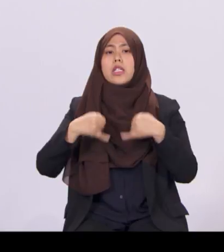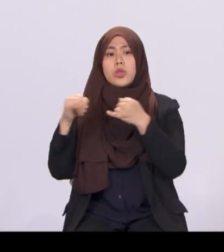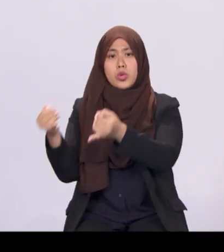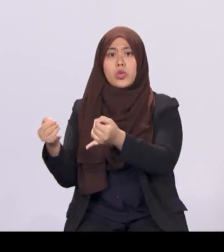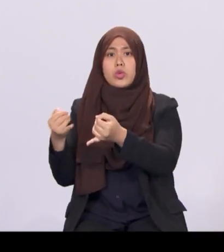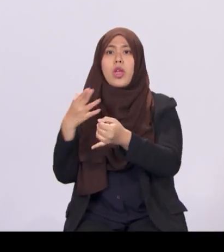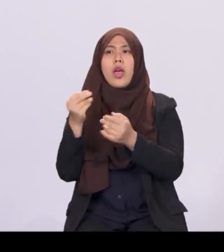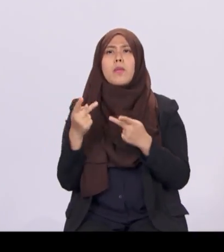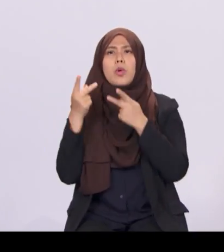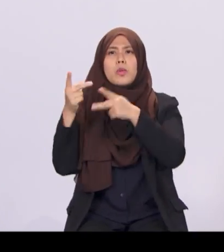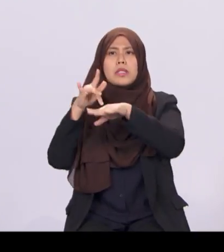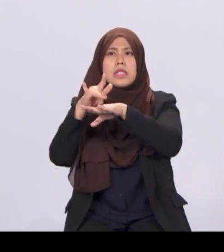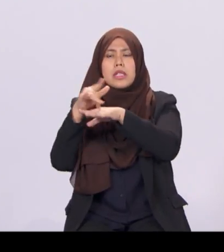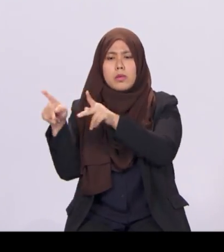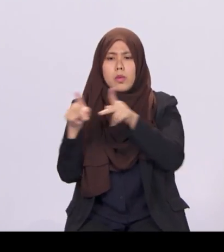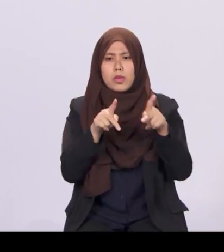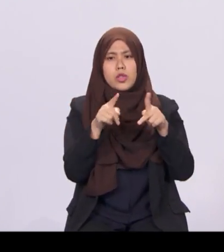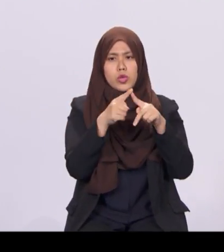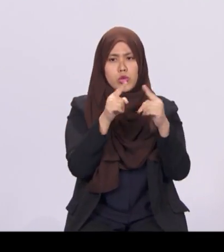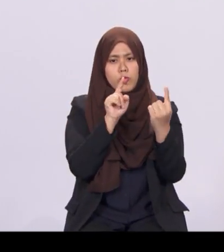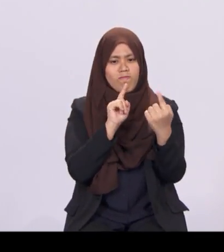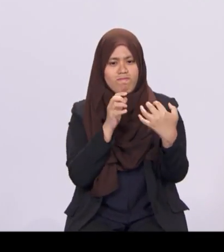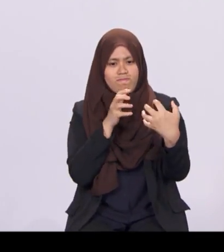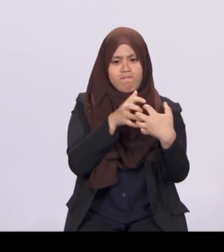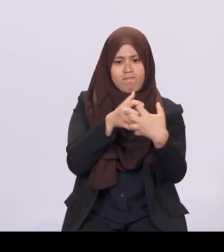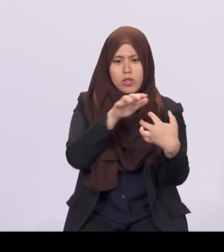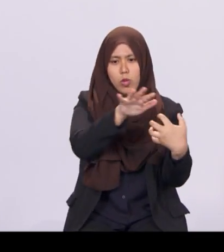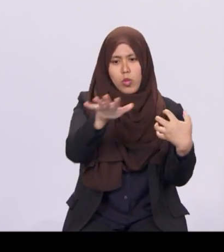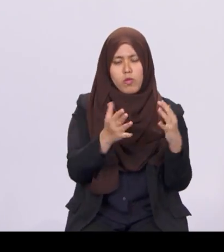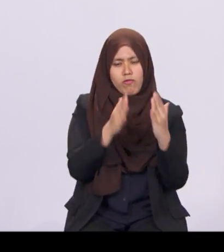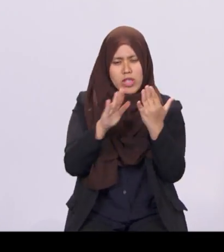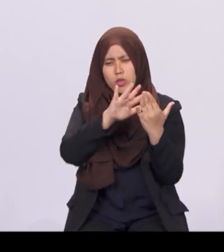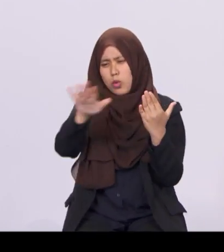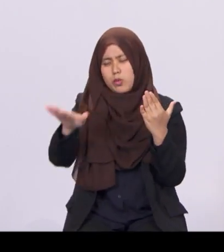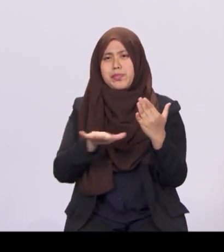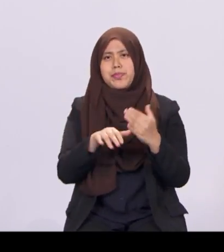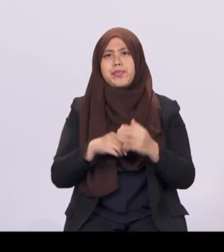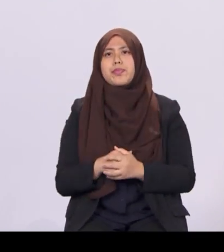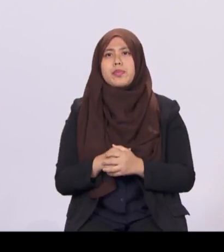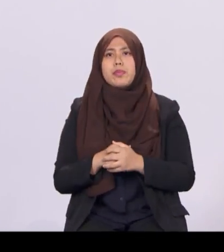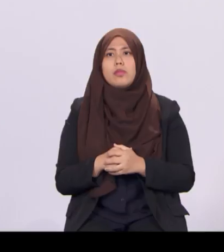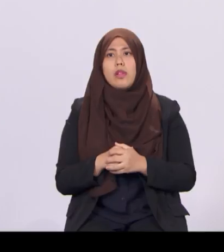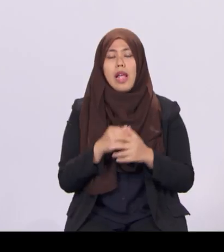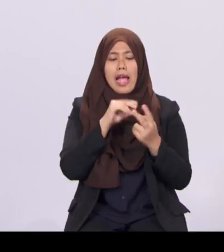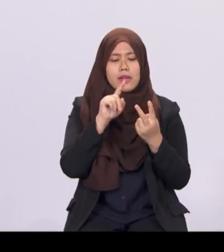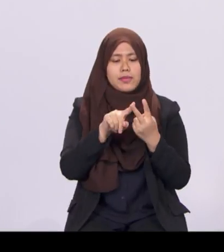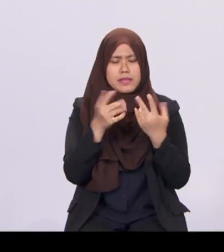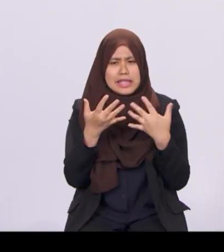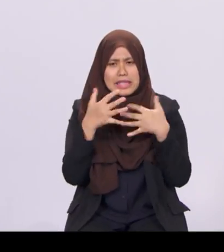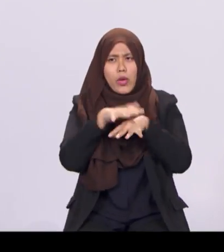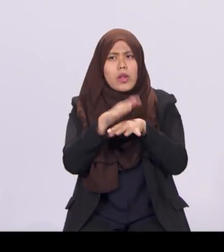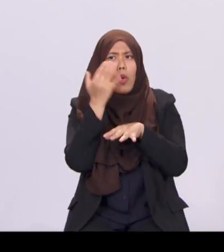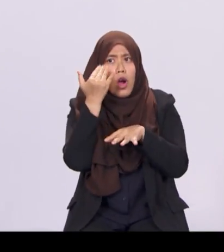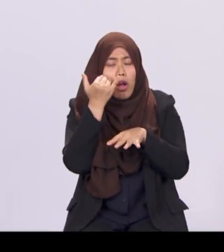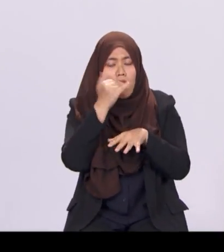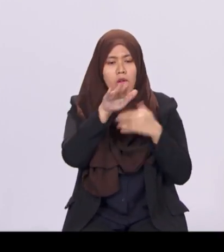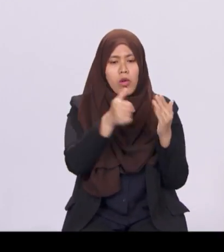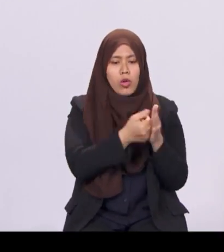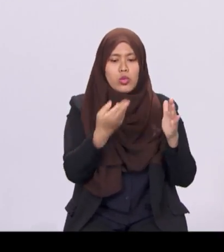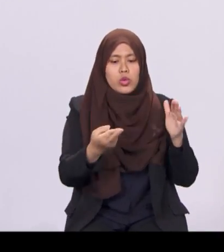propose early preparations to meet them. And integrated, because it should pull together resources and